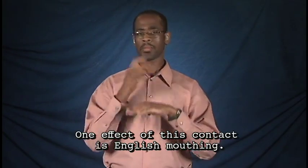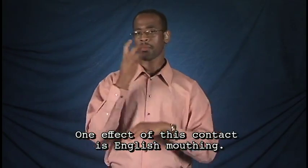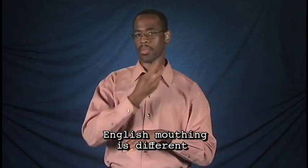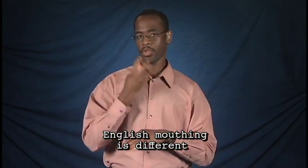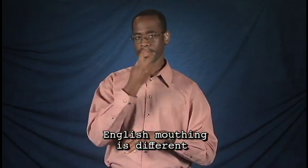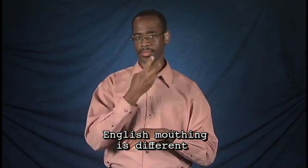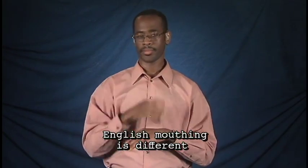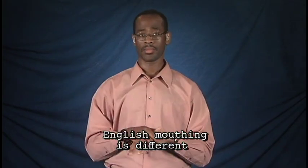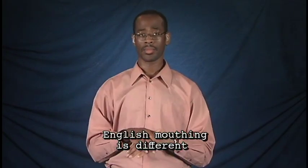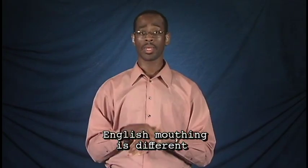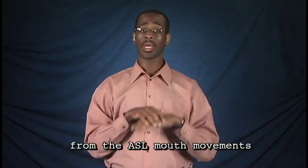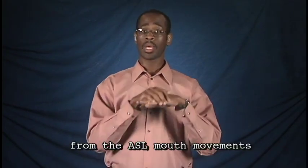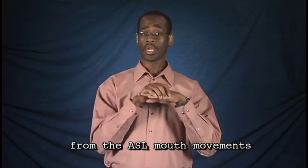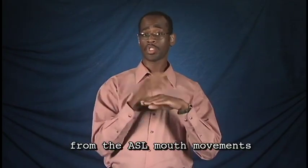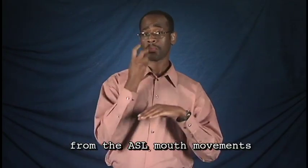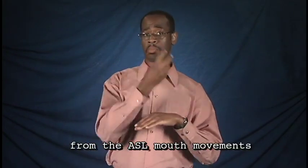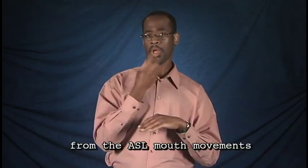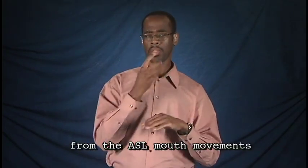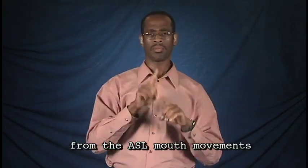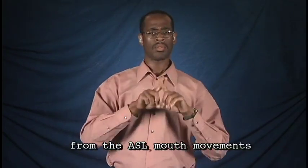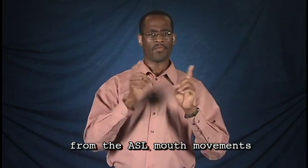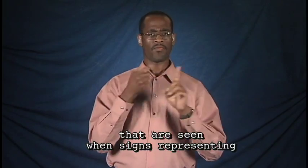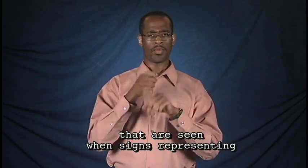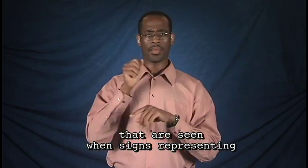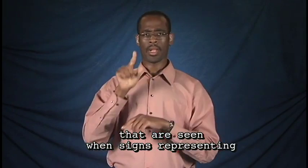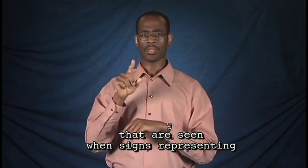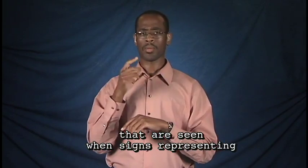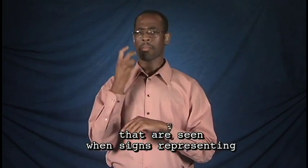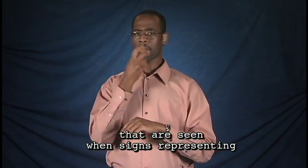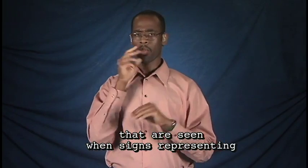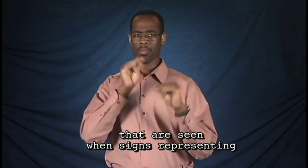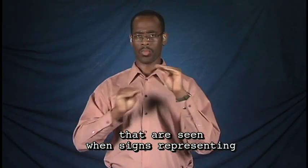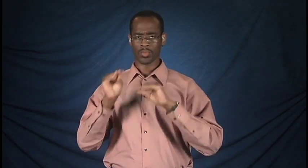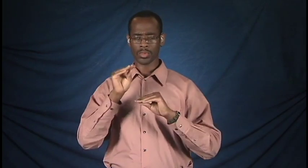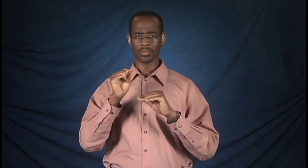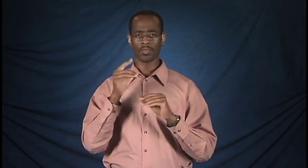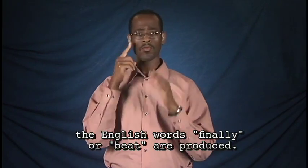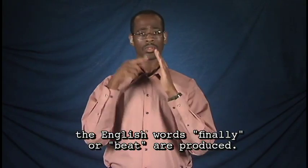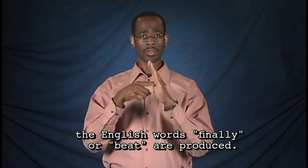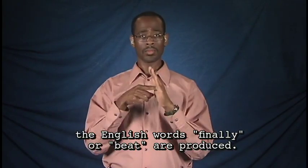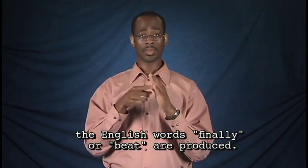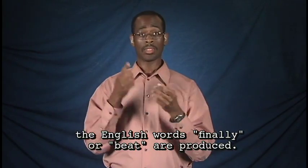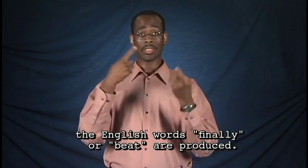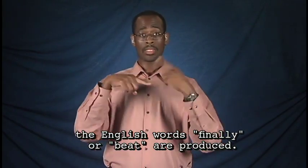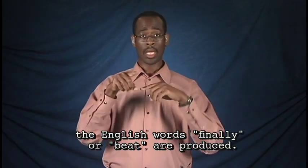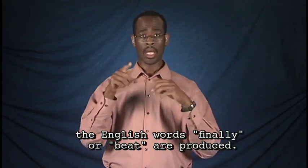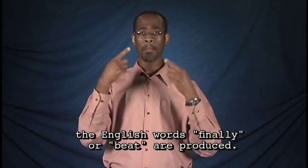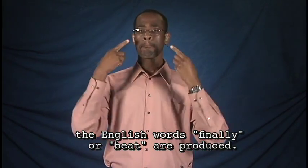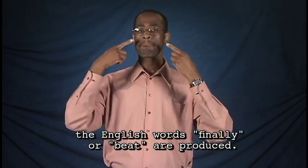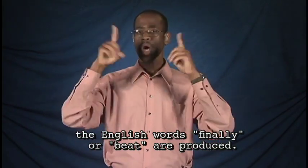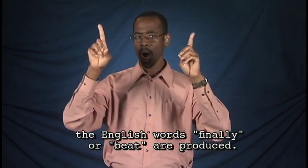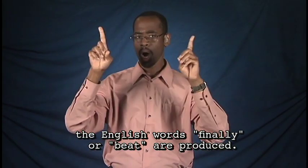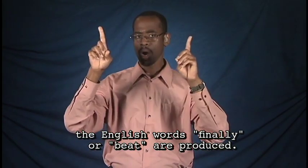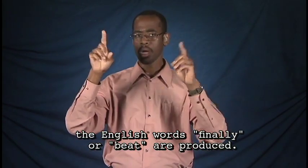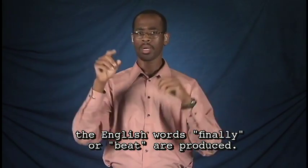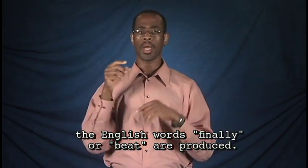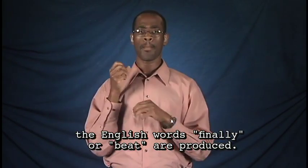English mouthing is different from the ASL mouth movements that are seen when signs representing the English words, finally, or